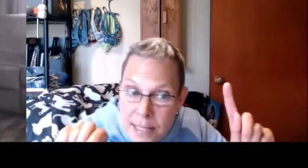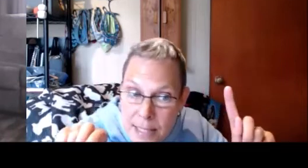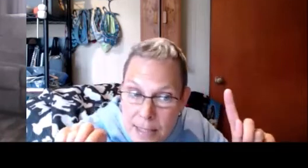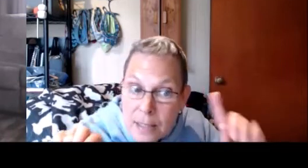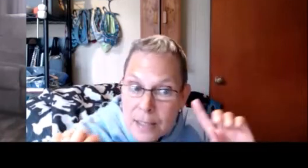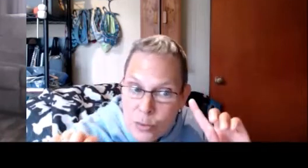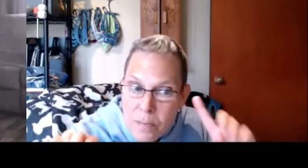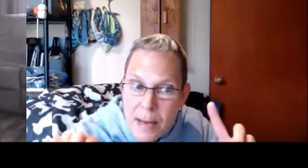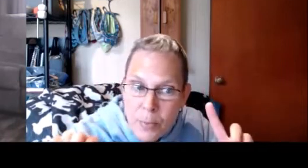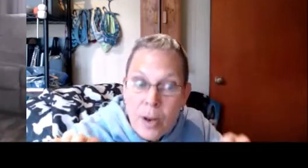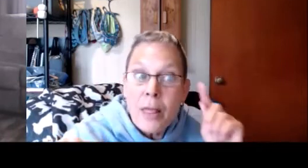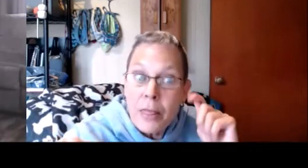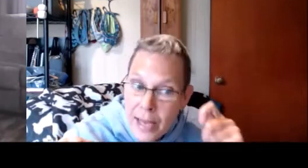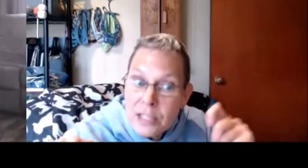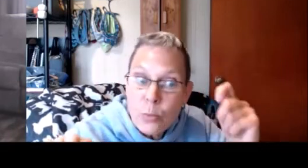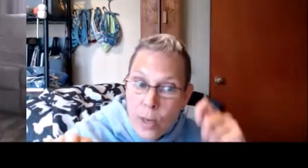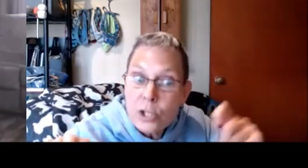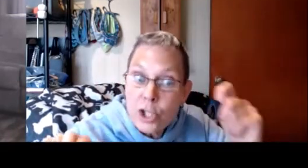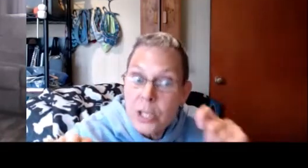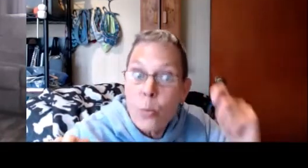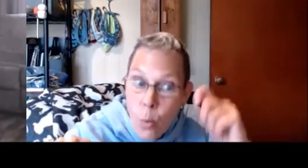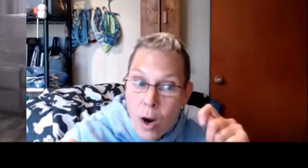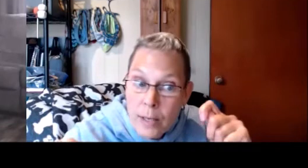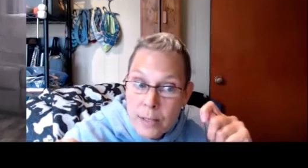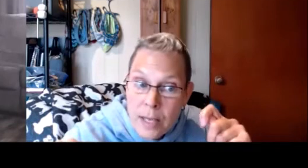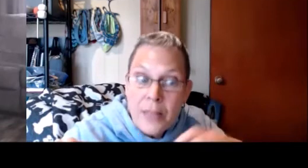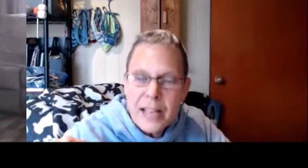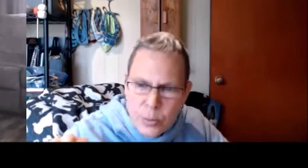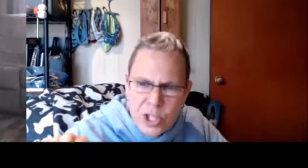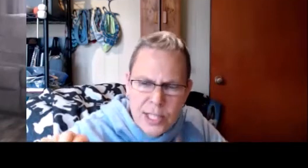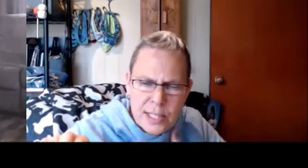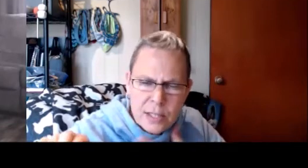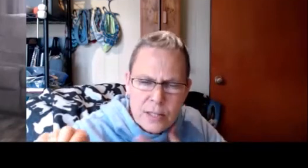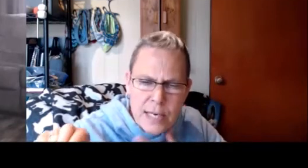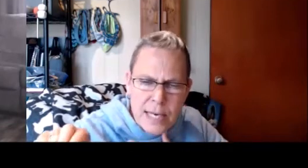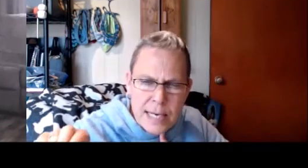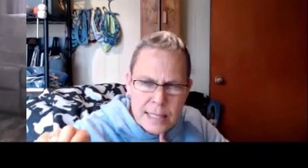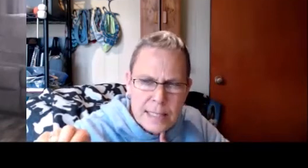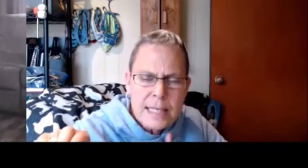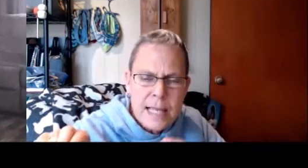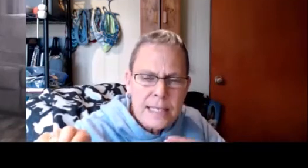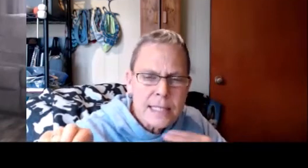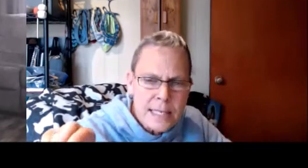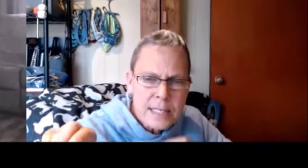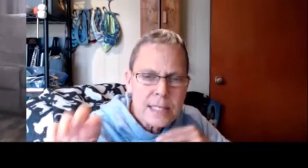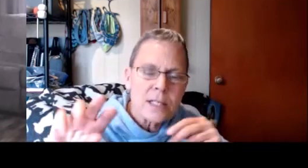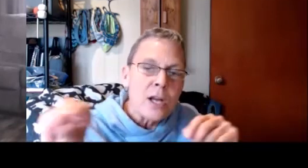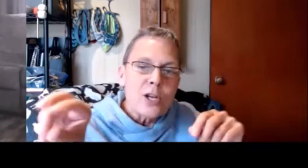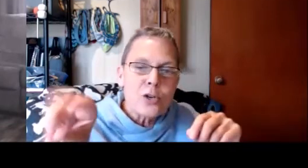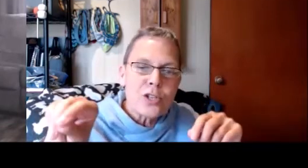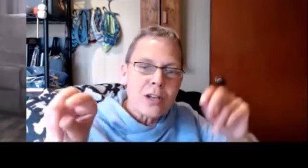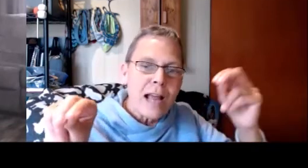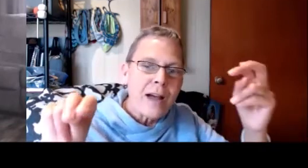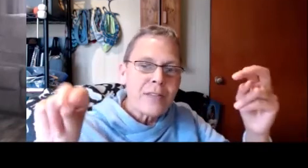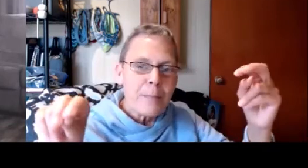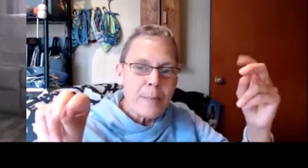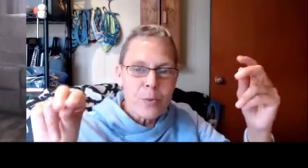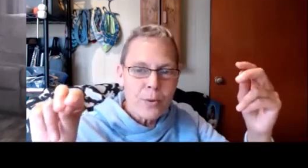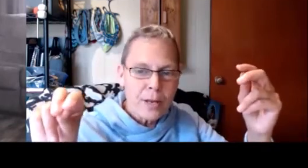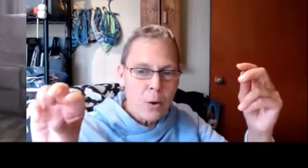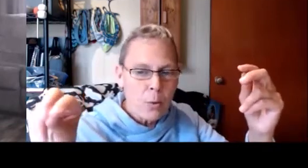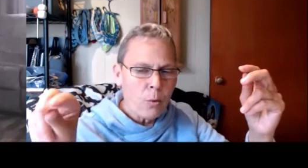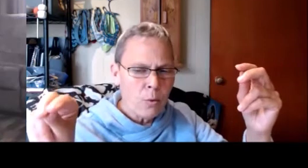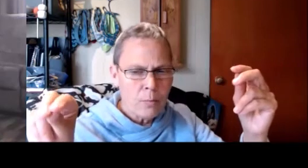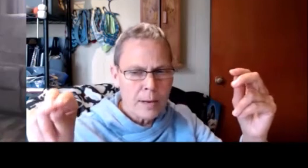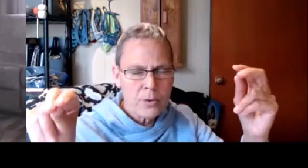little bit of distance, because remember, that's what she wants, that's what she still needs, is that distance, so she could have that